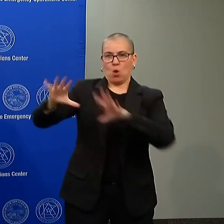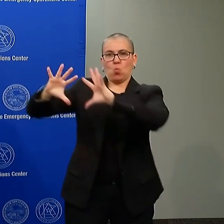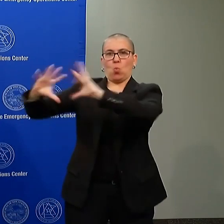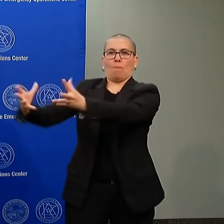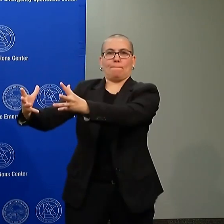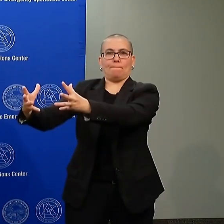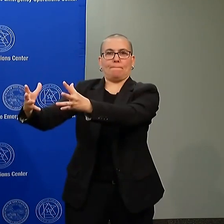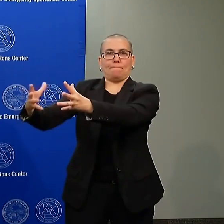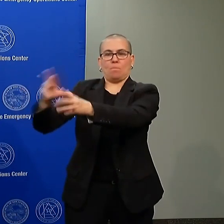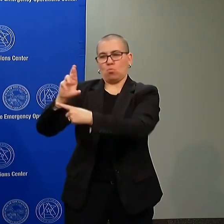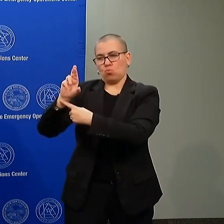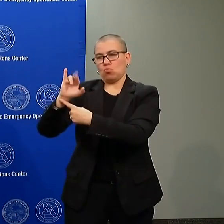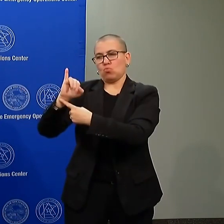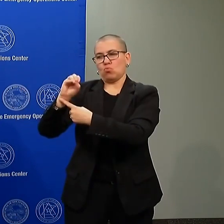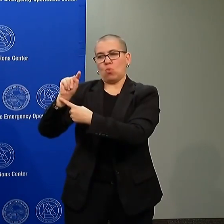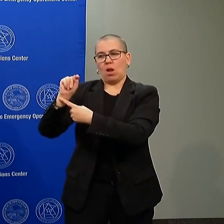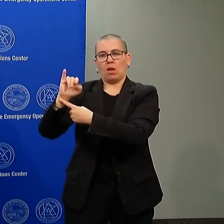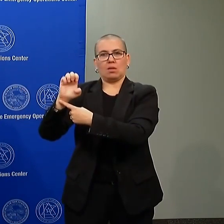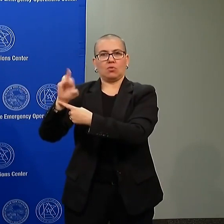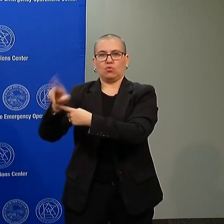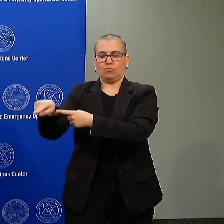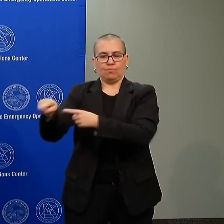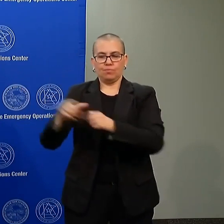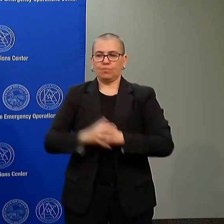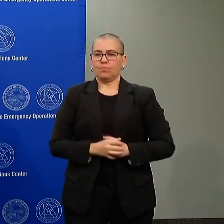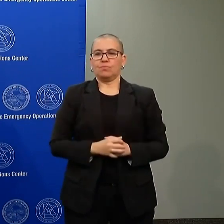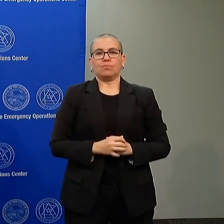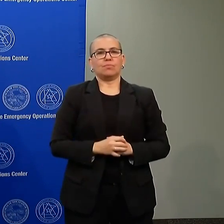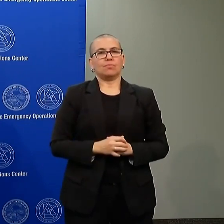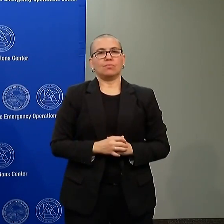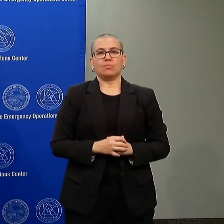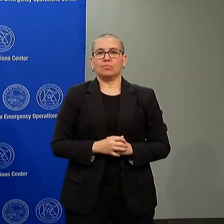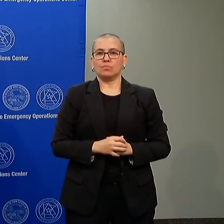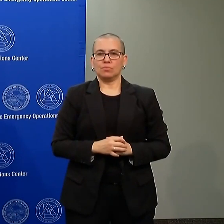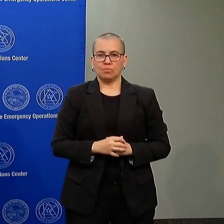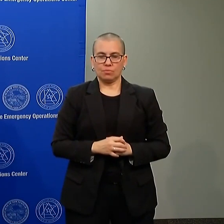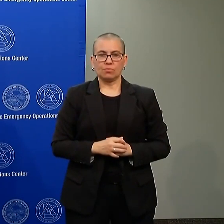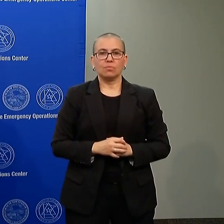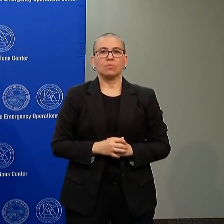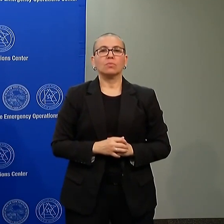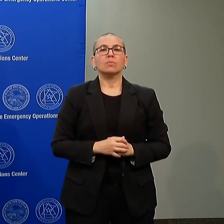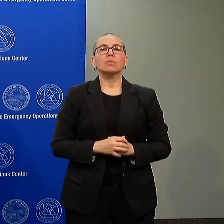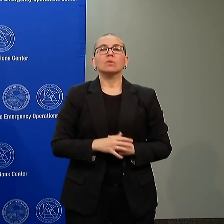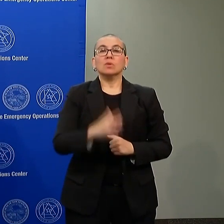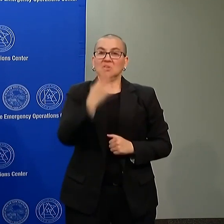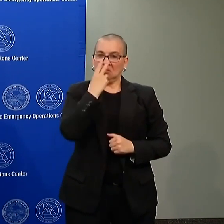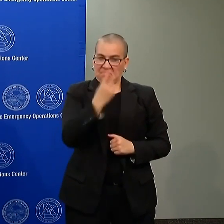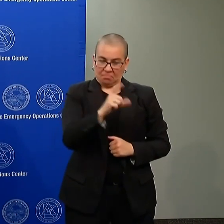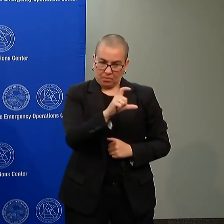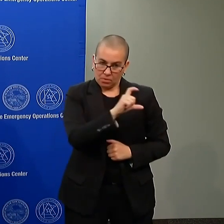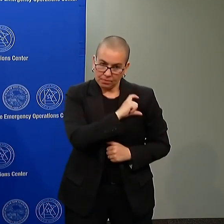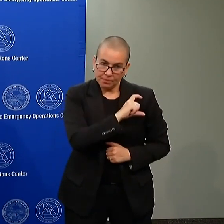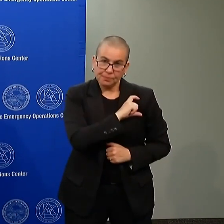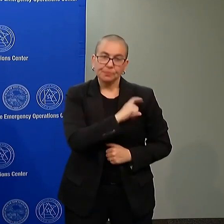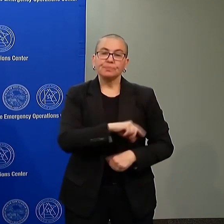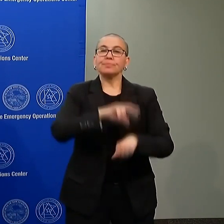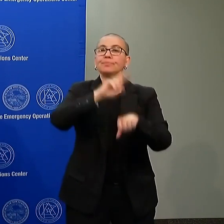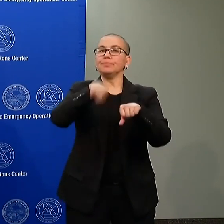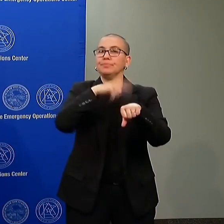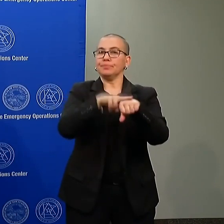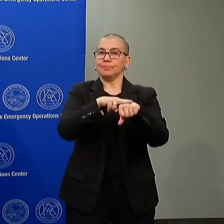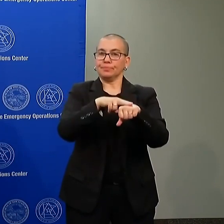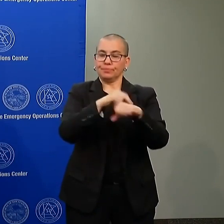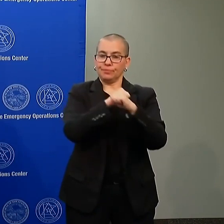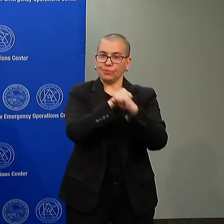So you can expect to see law enforcement, the National Guard and state, county and